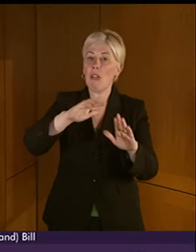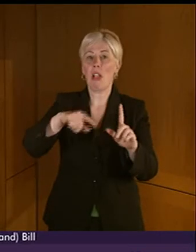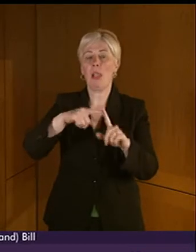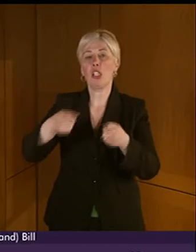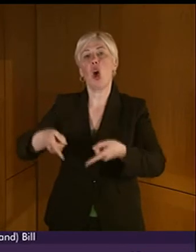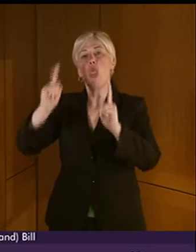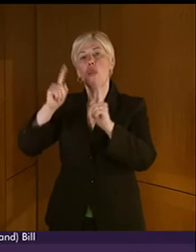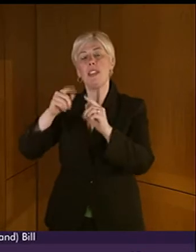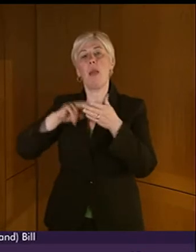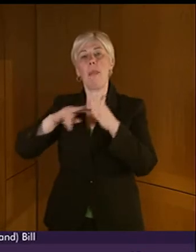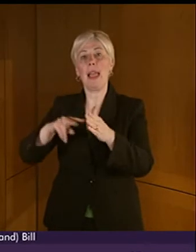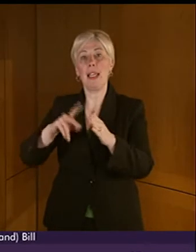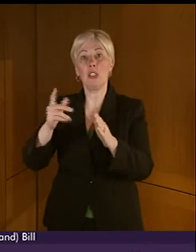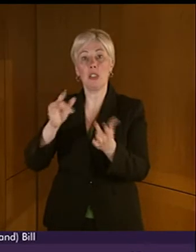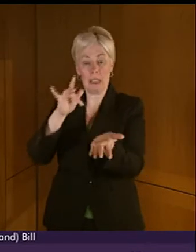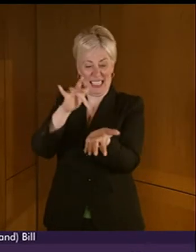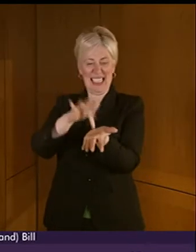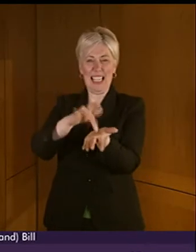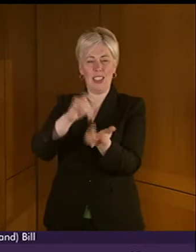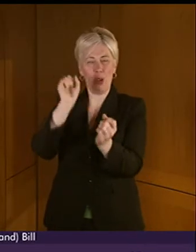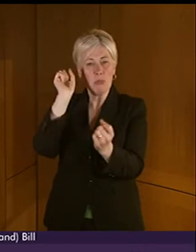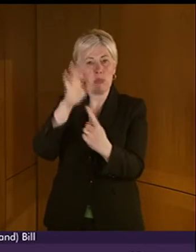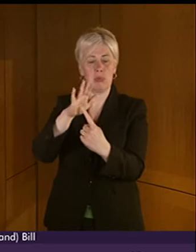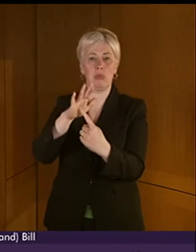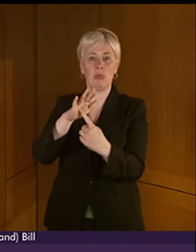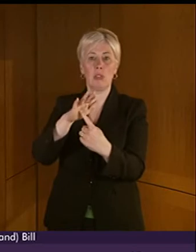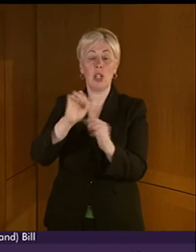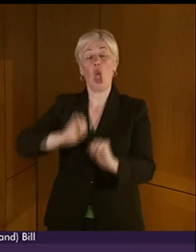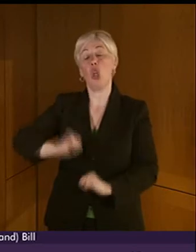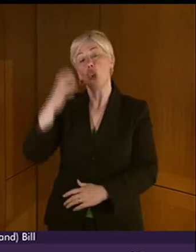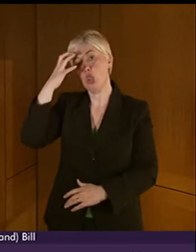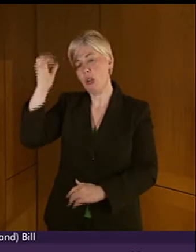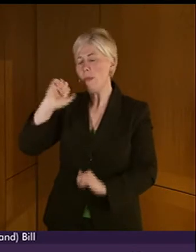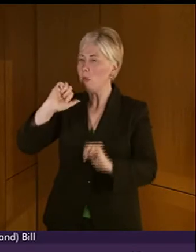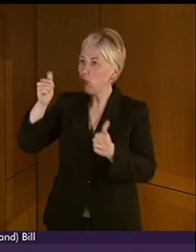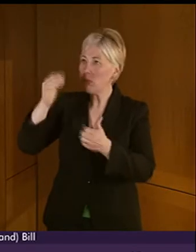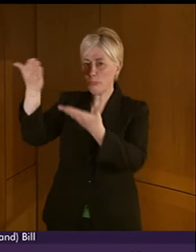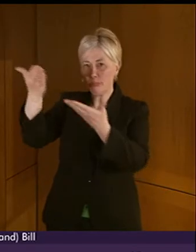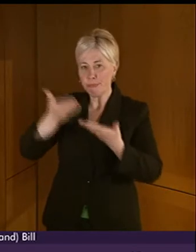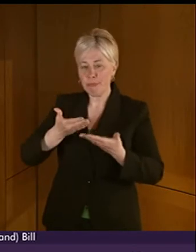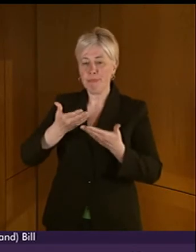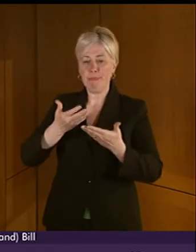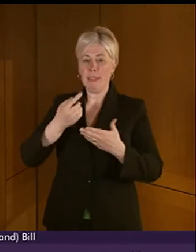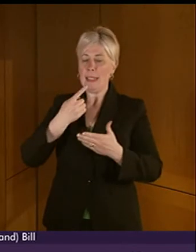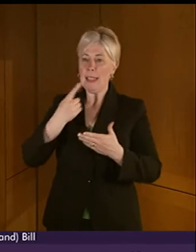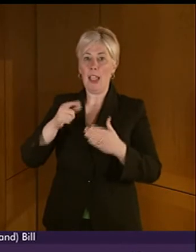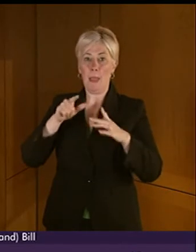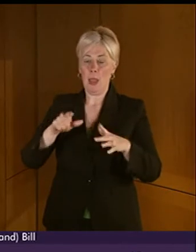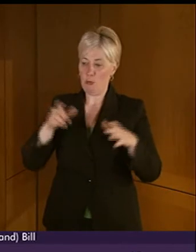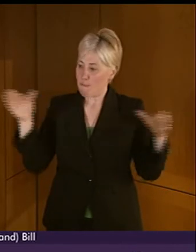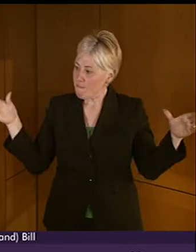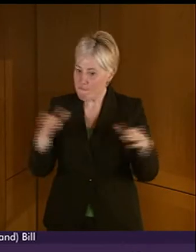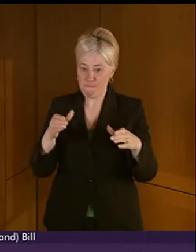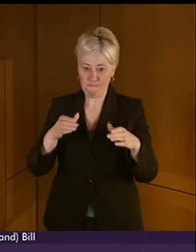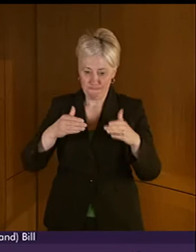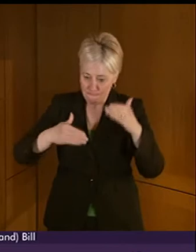of it. And I think I was encouraged by the Scottish Government's statement in its evidence that these would provide momentum, coordination and focus